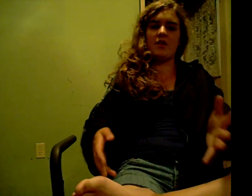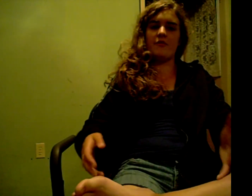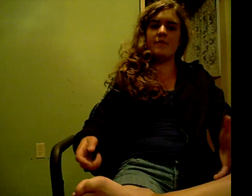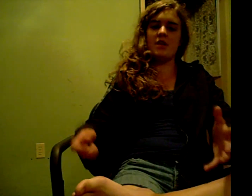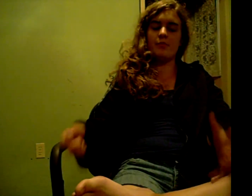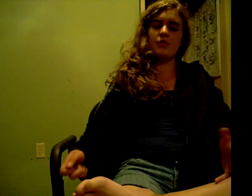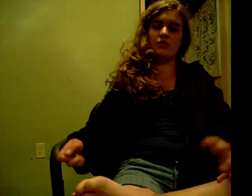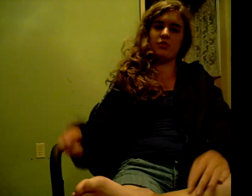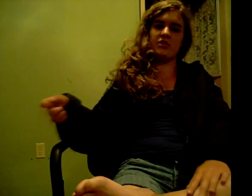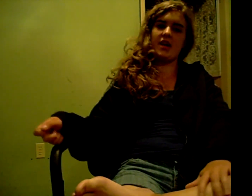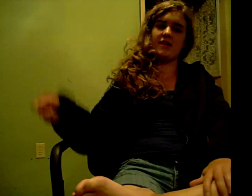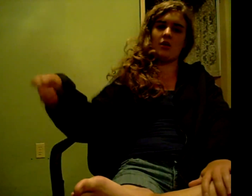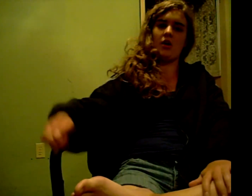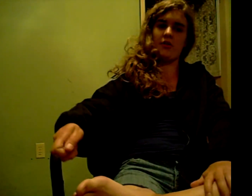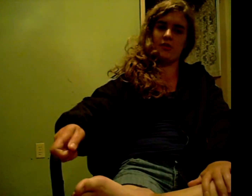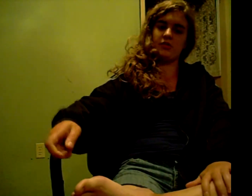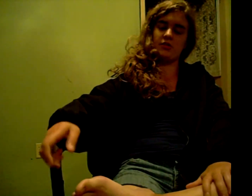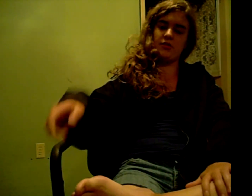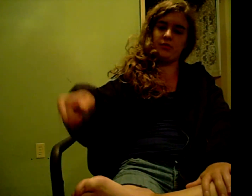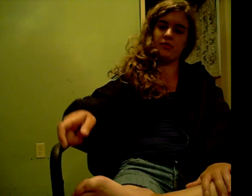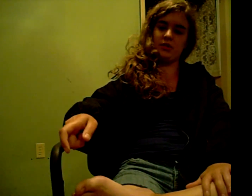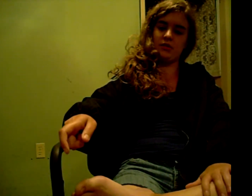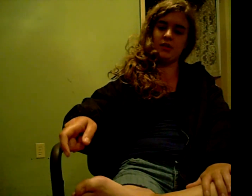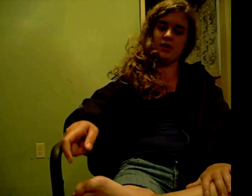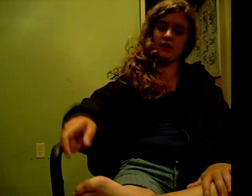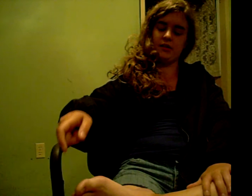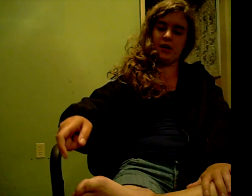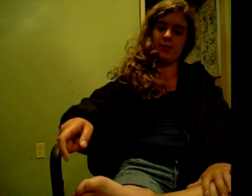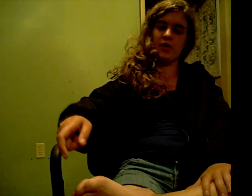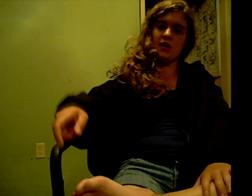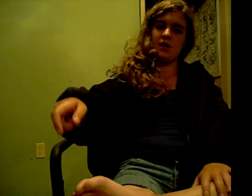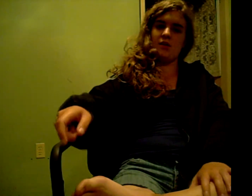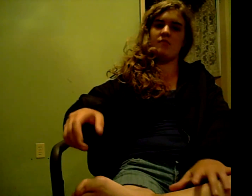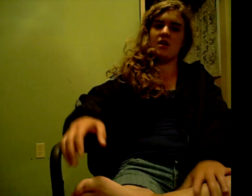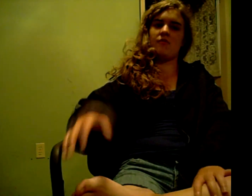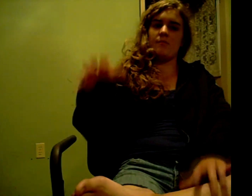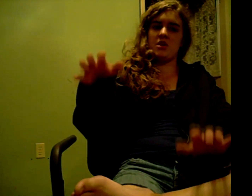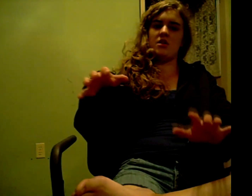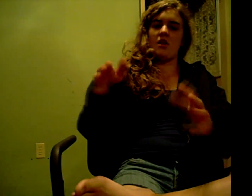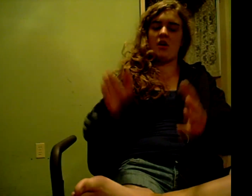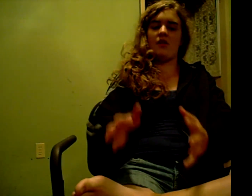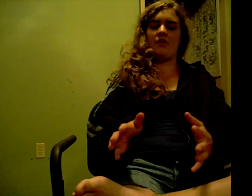for me to put those nice hot dogs on the grill top and make me a hot dog.